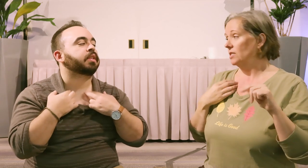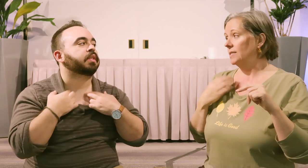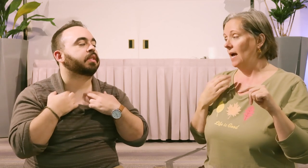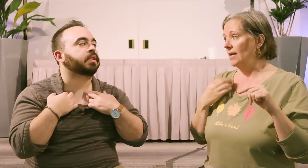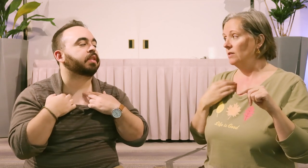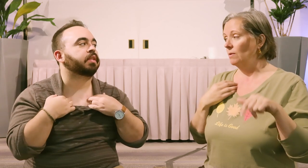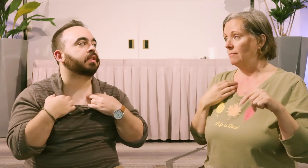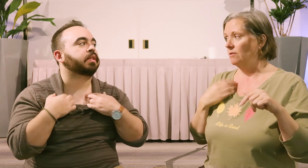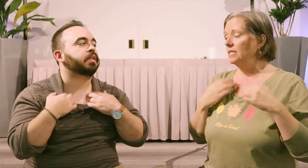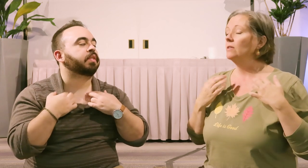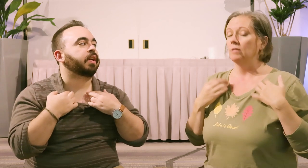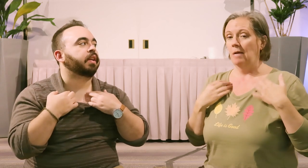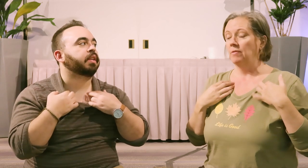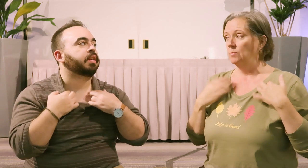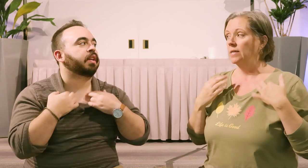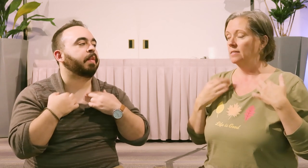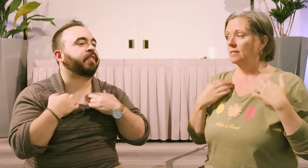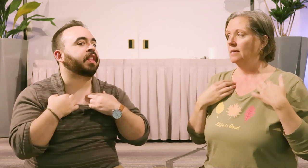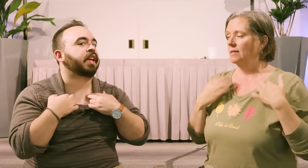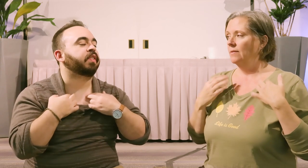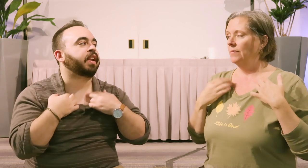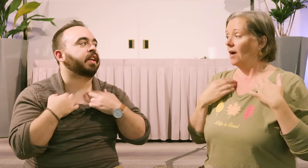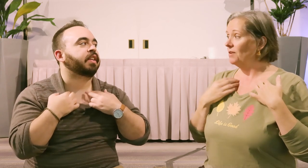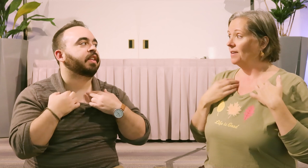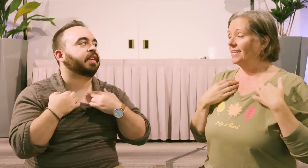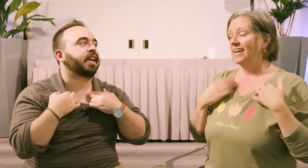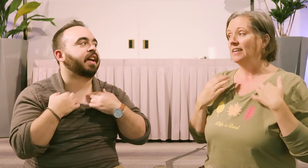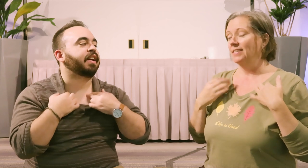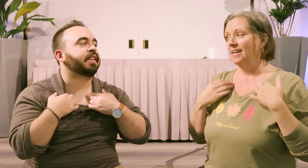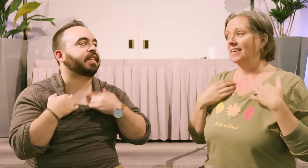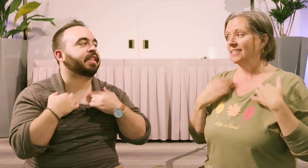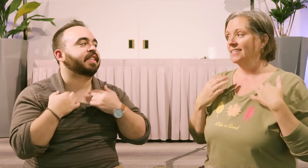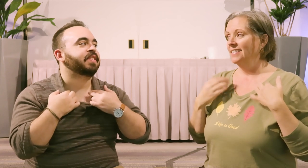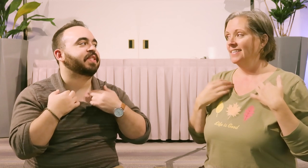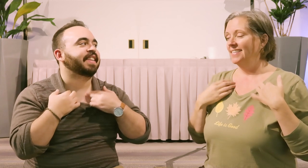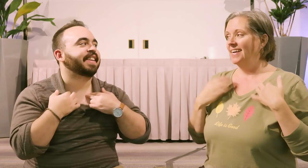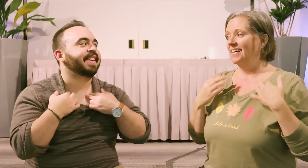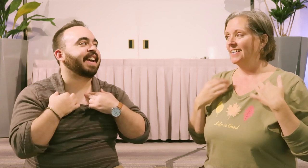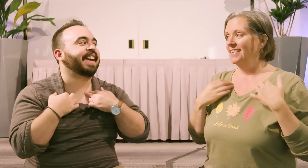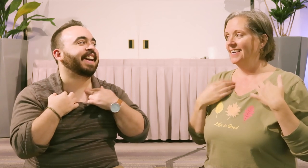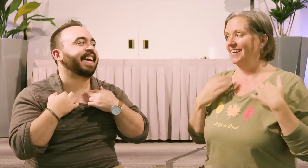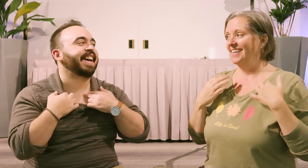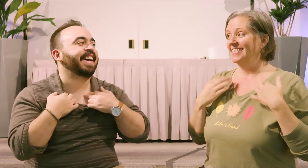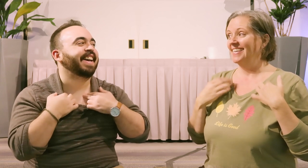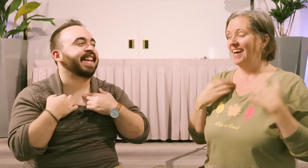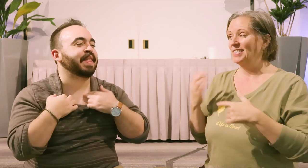just tired and you want some energy you can tap on these points. I'm feeling that already. Are you feeling? Yeah. Yeah. That's interesting. Yeah. The